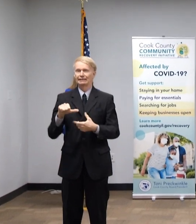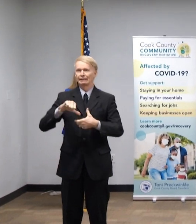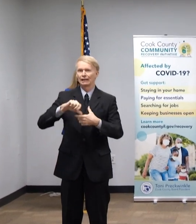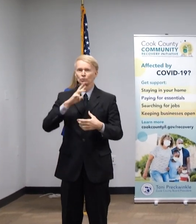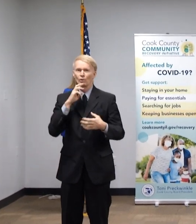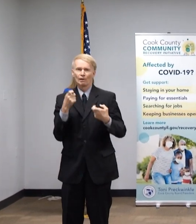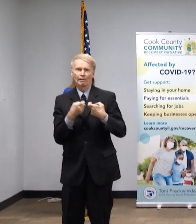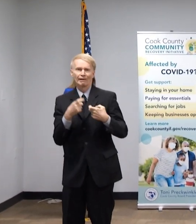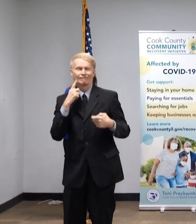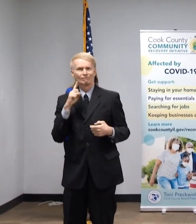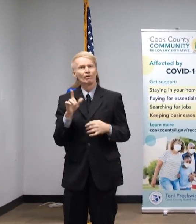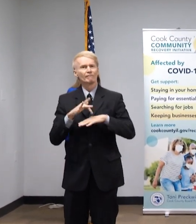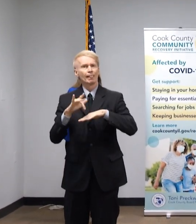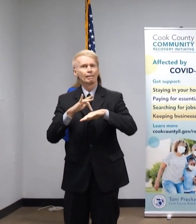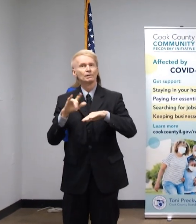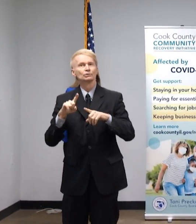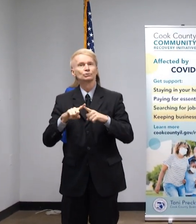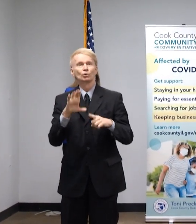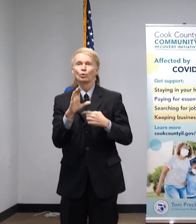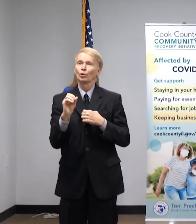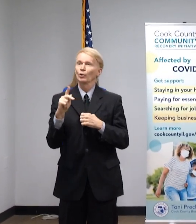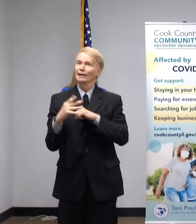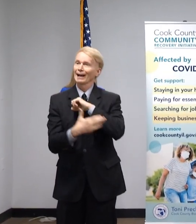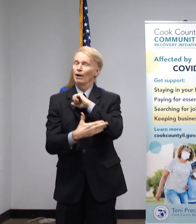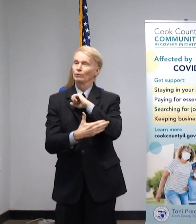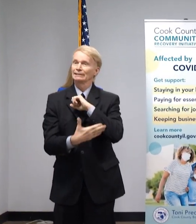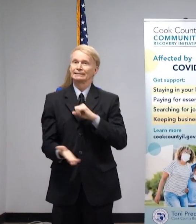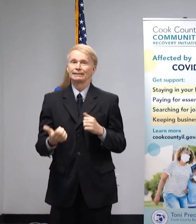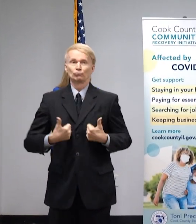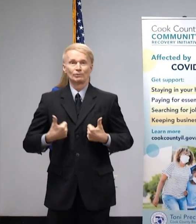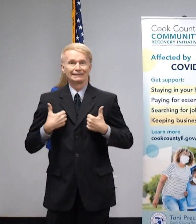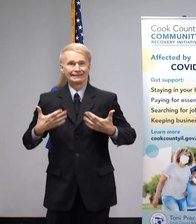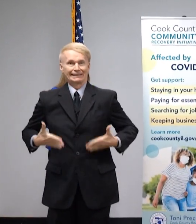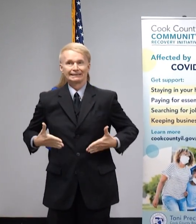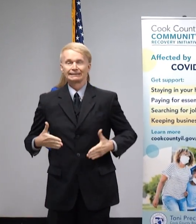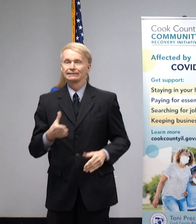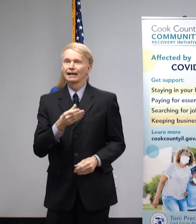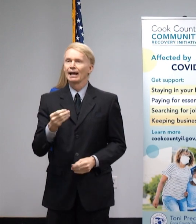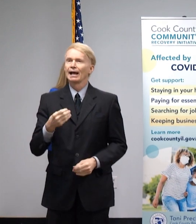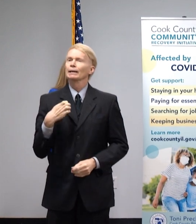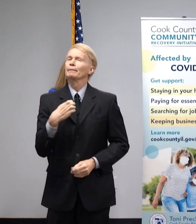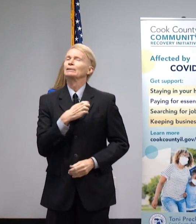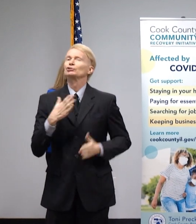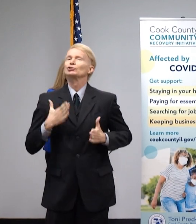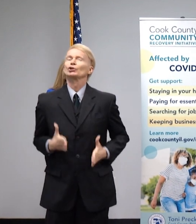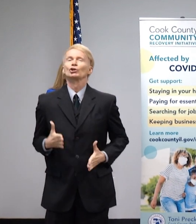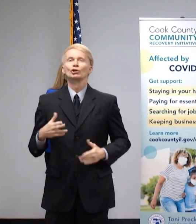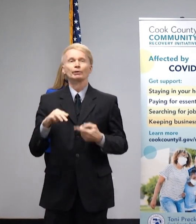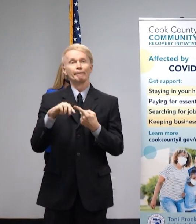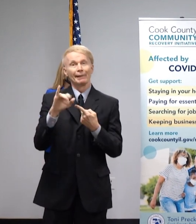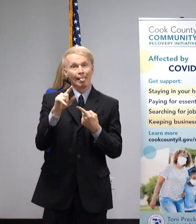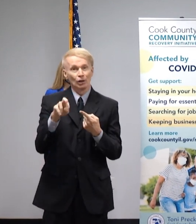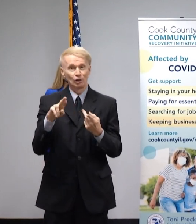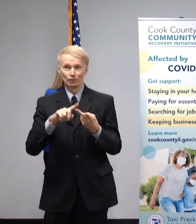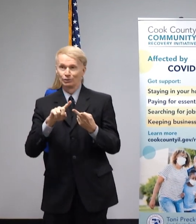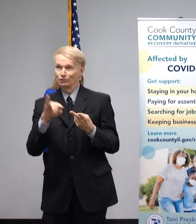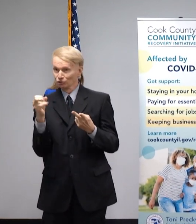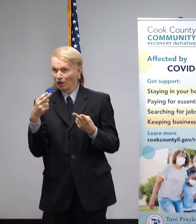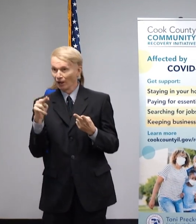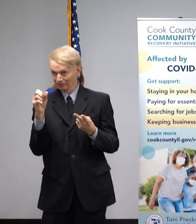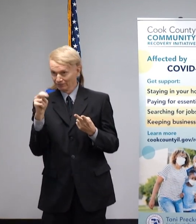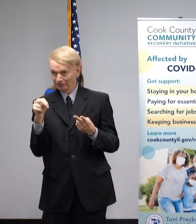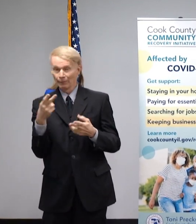to suburban Cook County residents. And of course I want to acknowledge the Commissioners who are with us, Commissioner Miller and Commissioner Johnson, thank you both